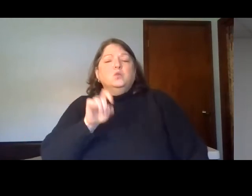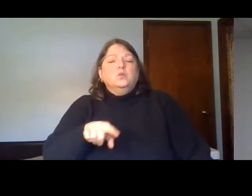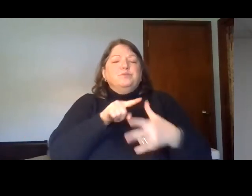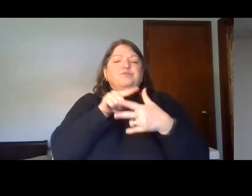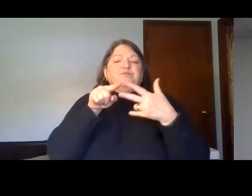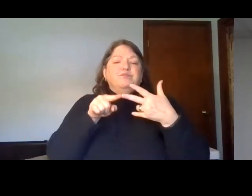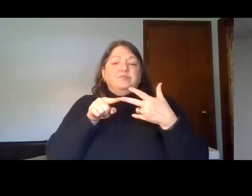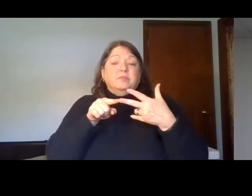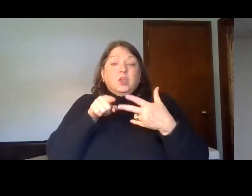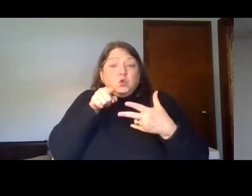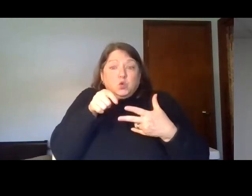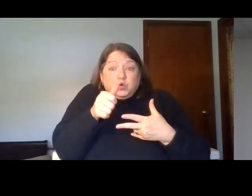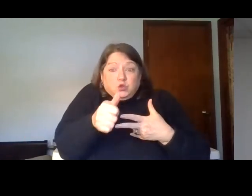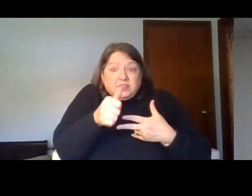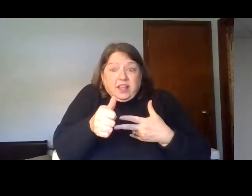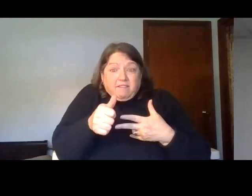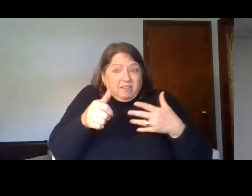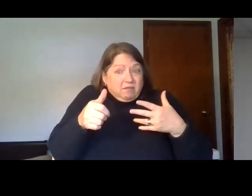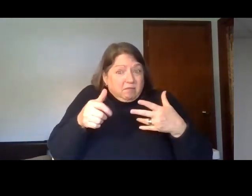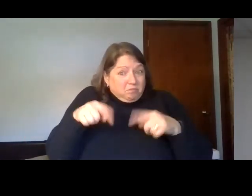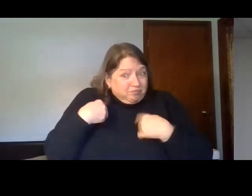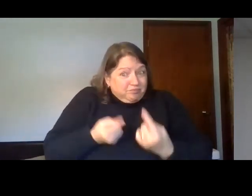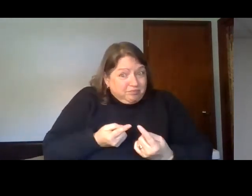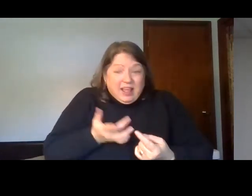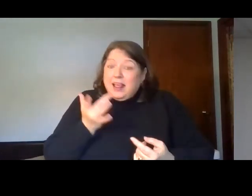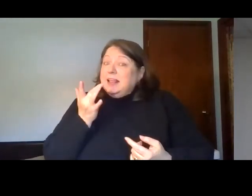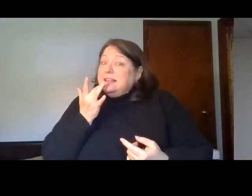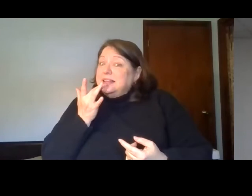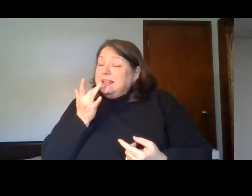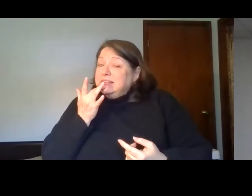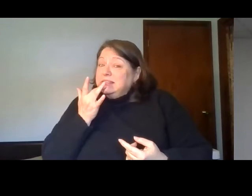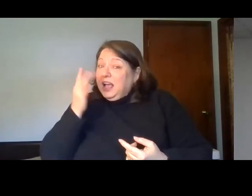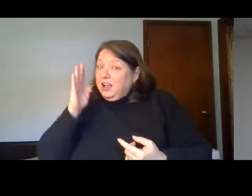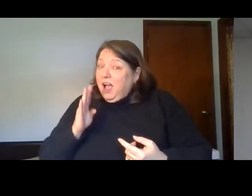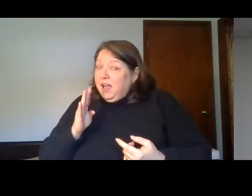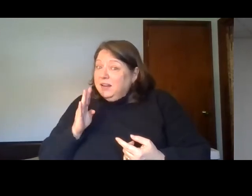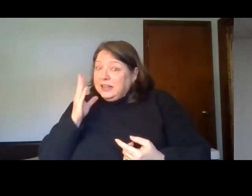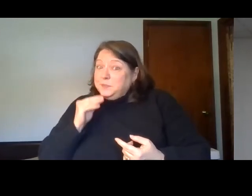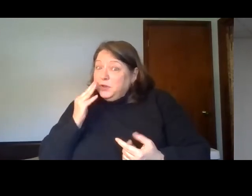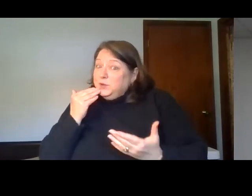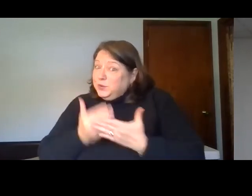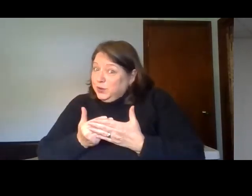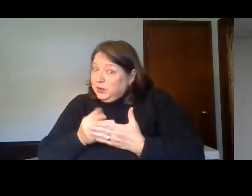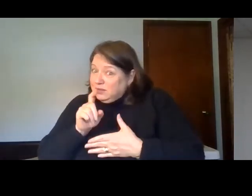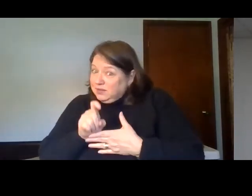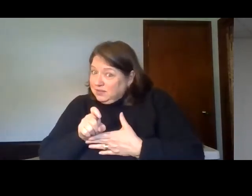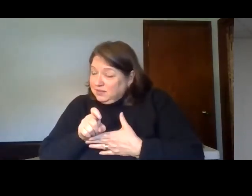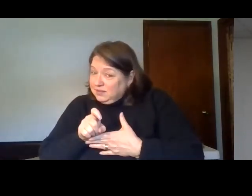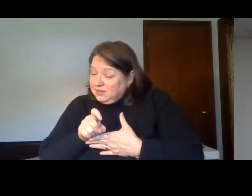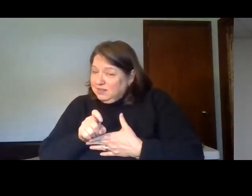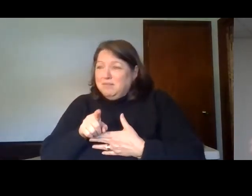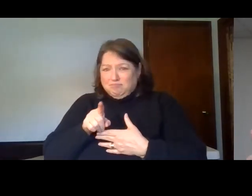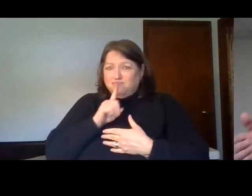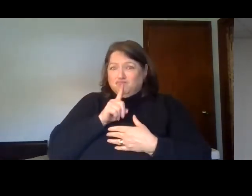tasted and found him to be good? Have you tasted and found him to be good? Because he is indeed good.